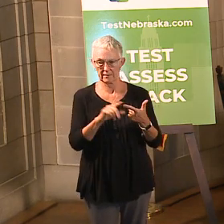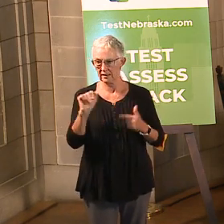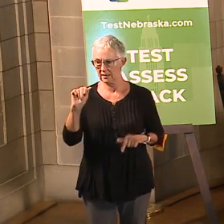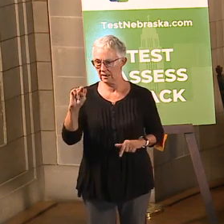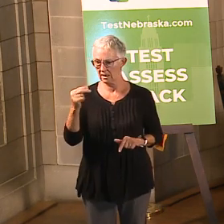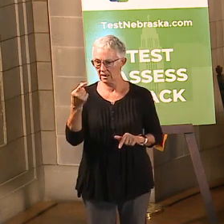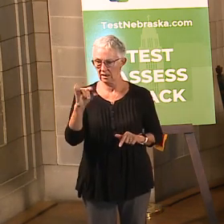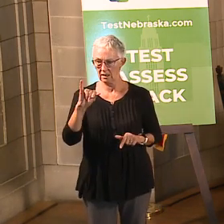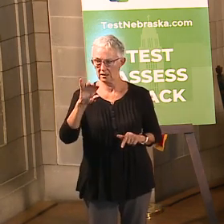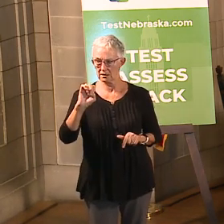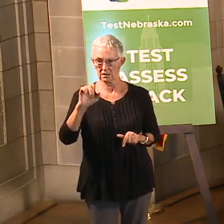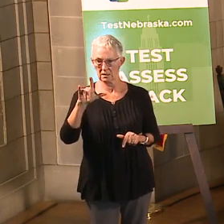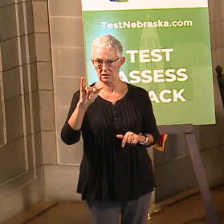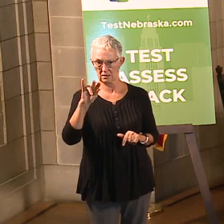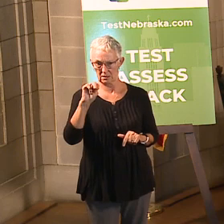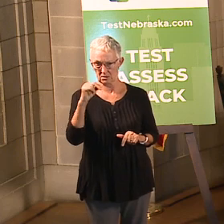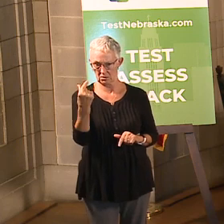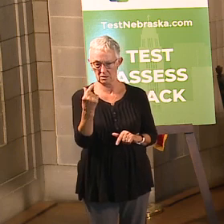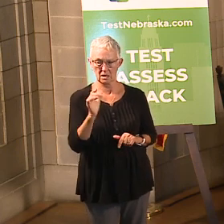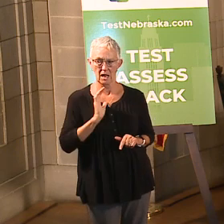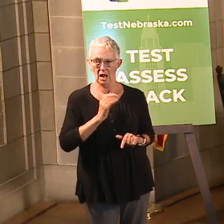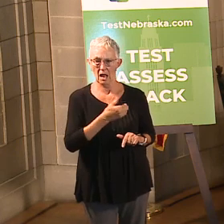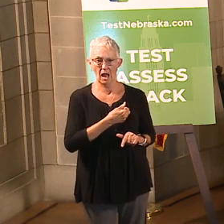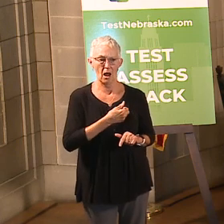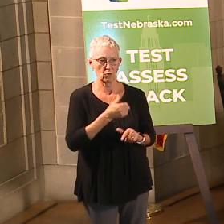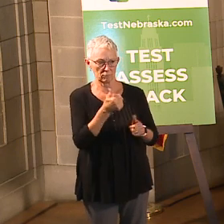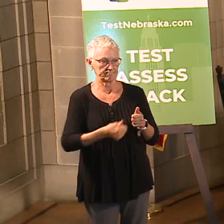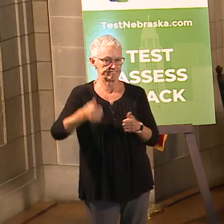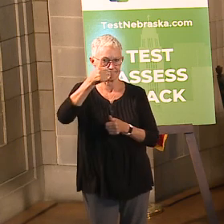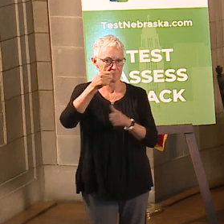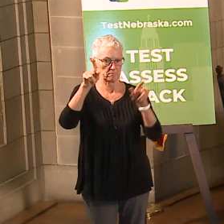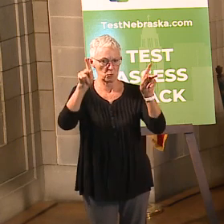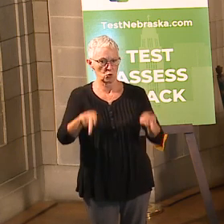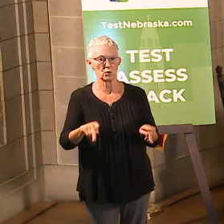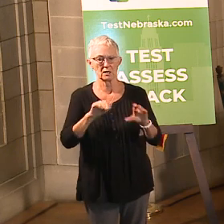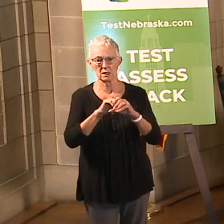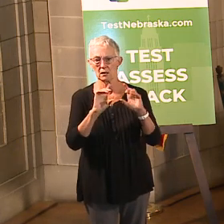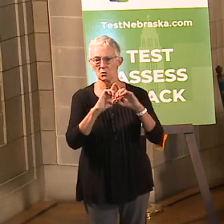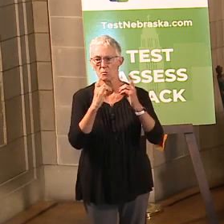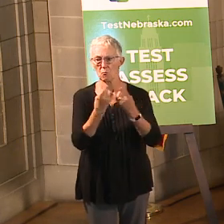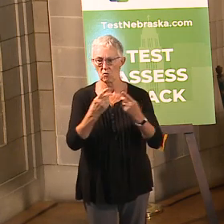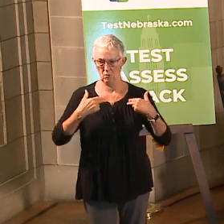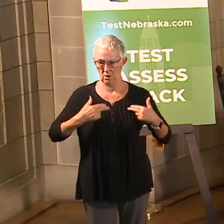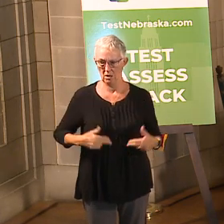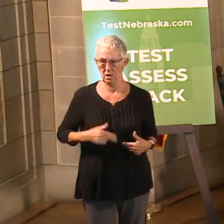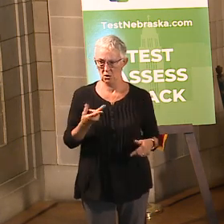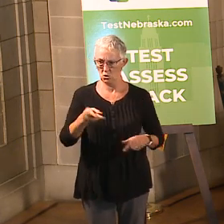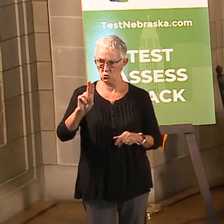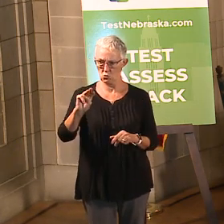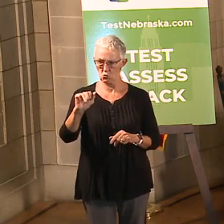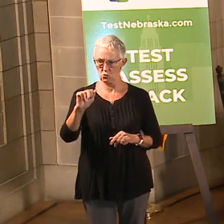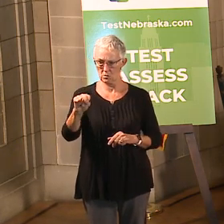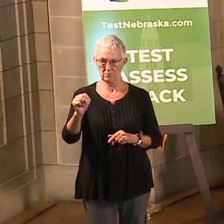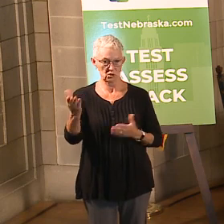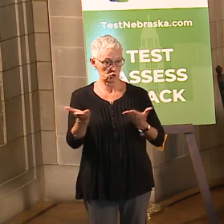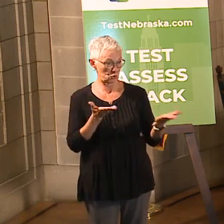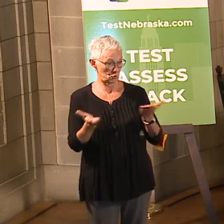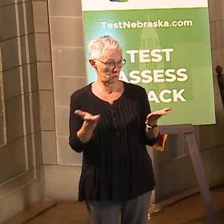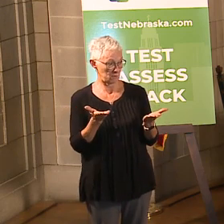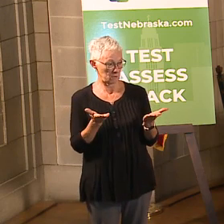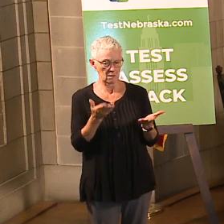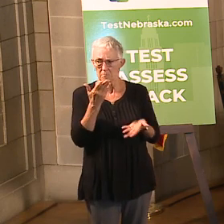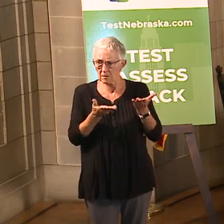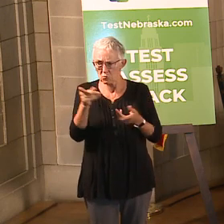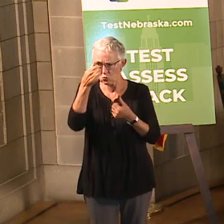Ling, who is our incident commander for the Department of Health and Human Services. Some of you may remember her in a different role a little bit